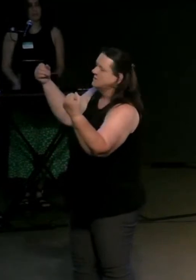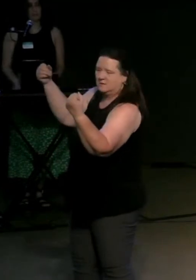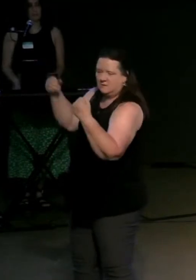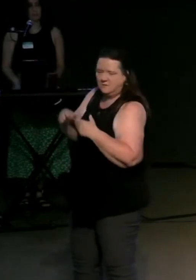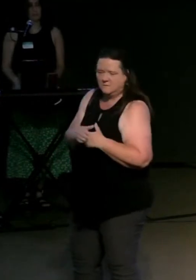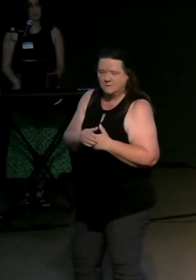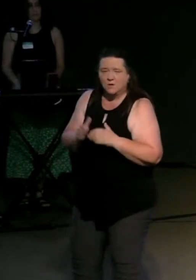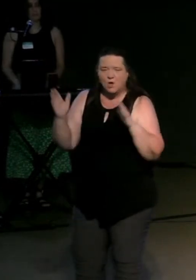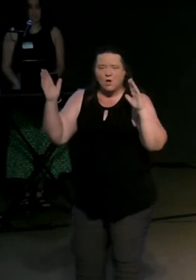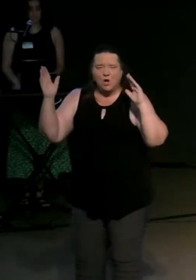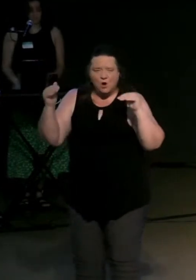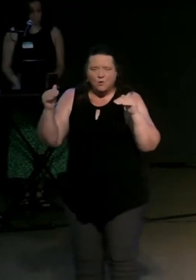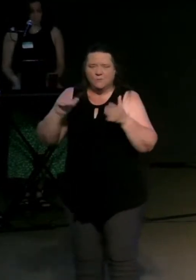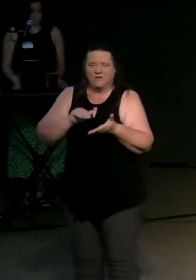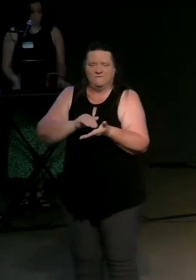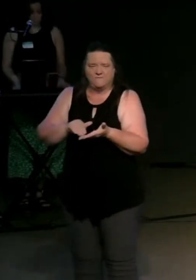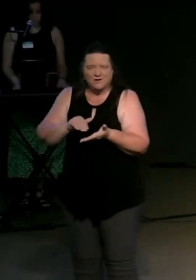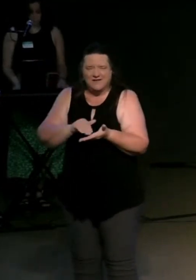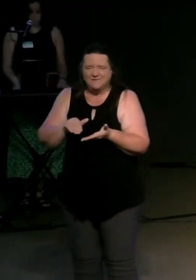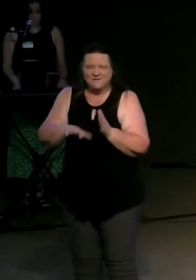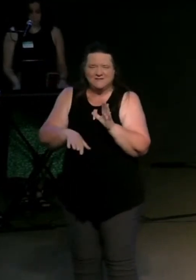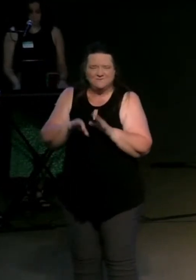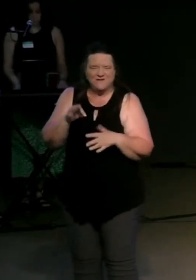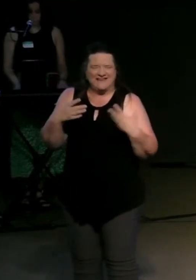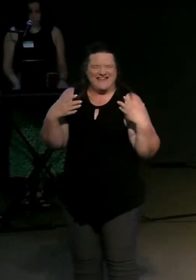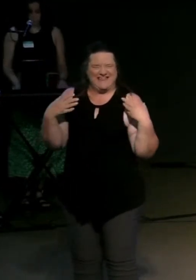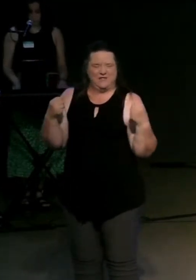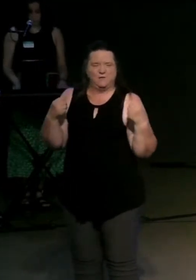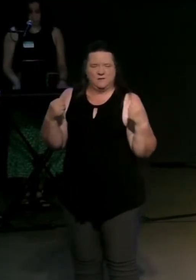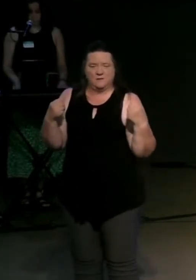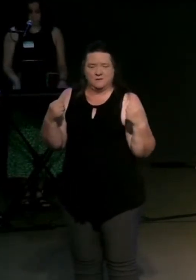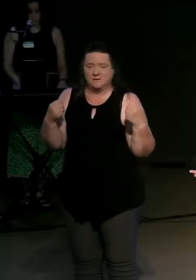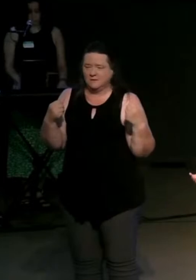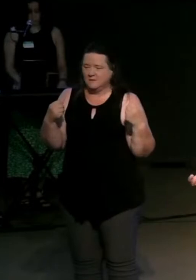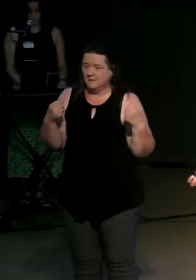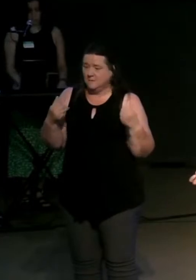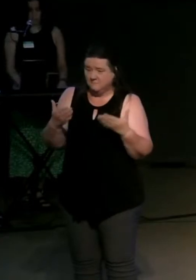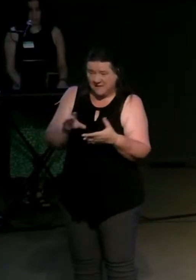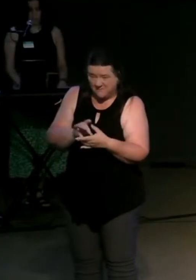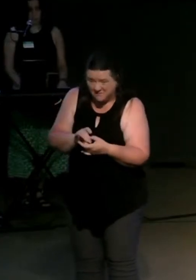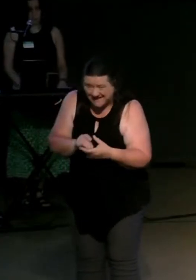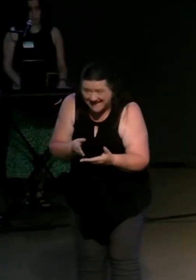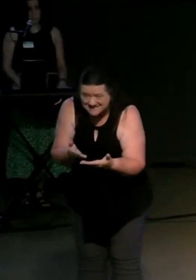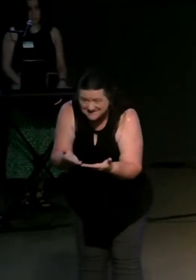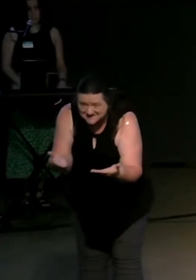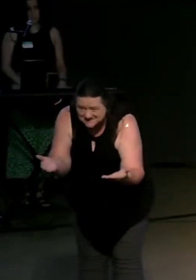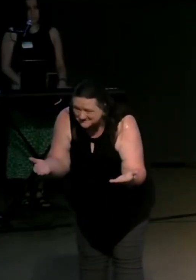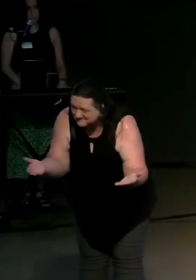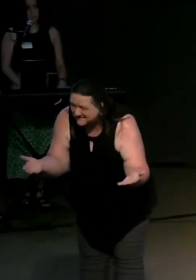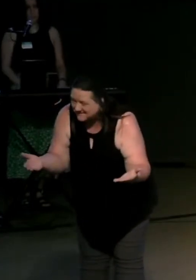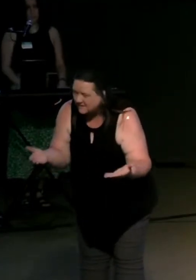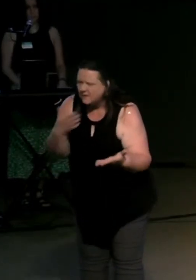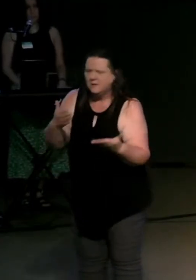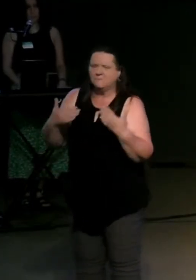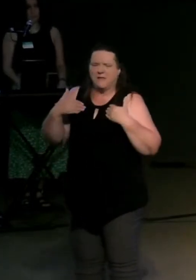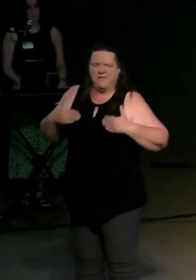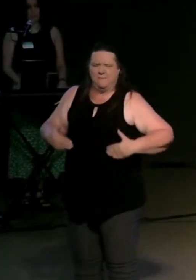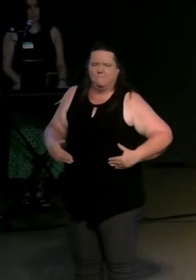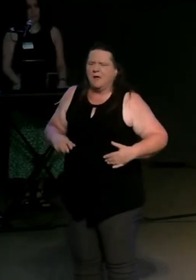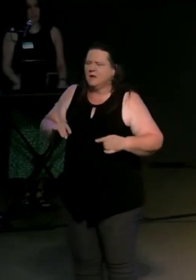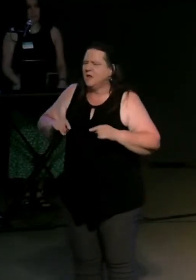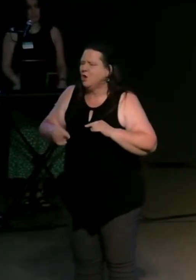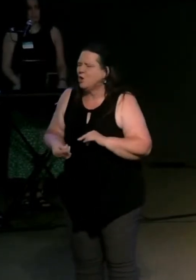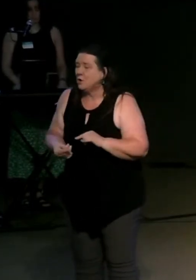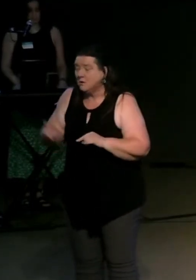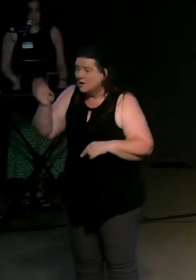hope forgiveness finding healing maybe it's in a relationship maybe it's with your body we believe that god